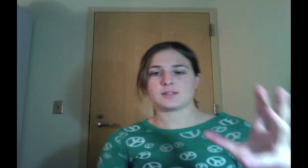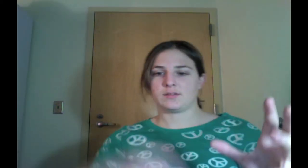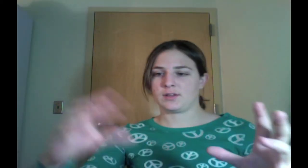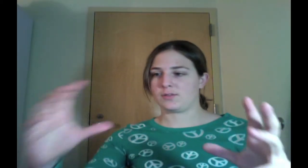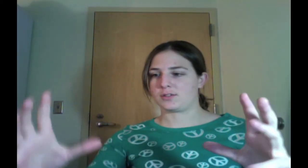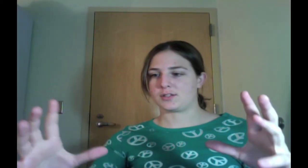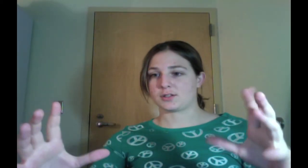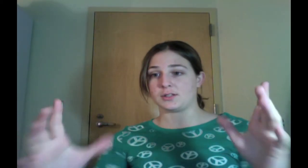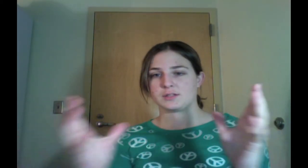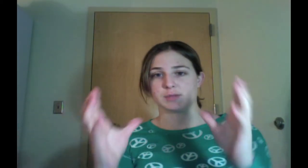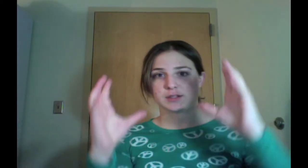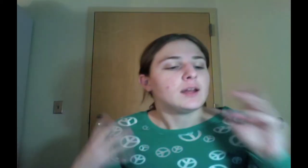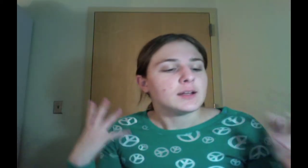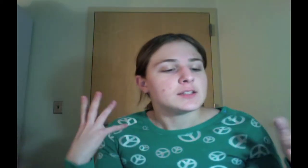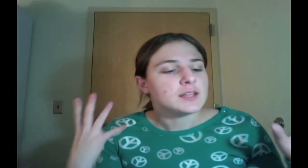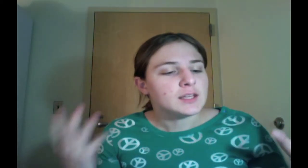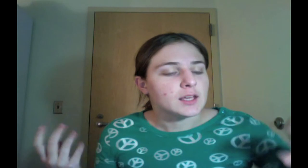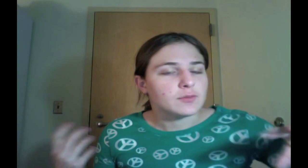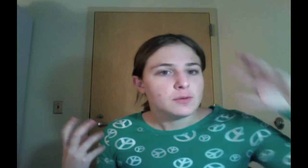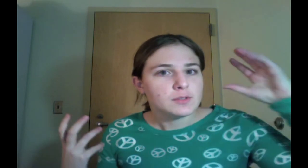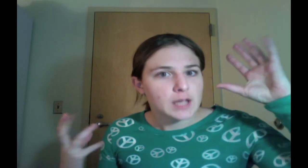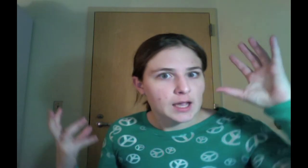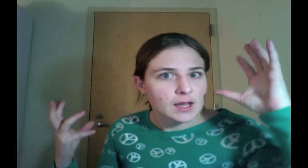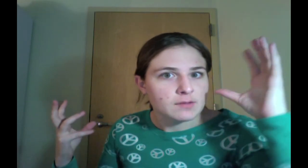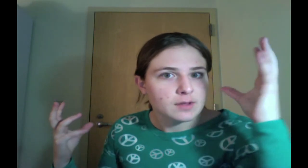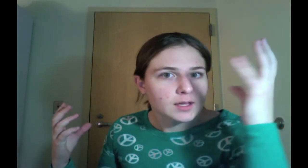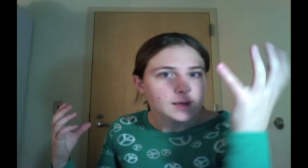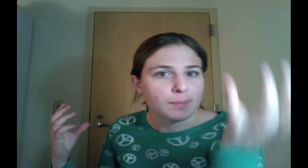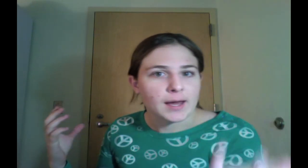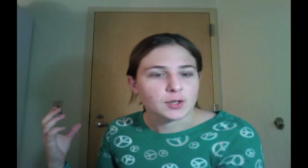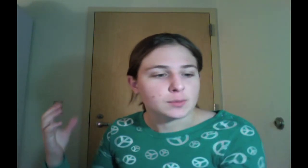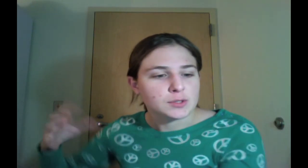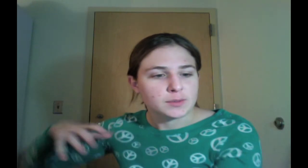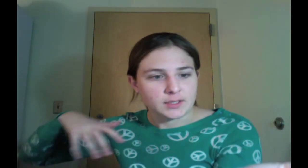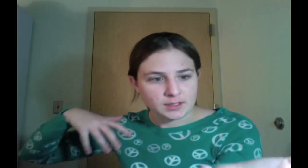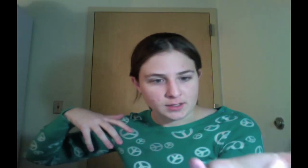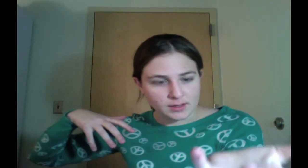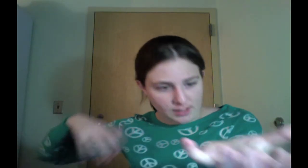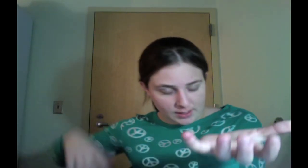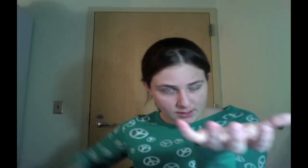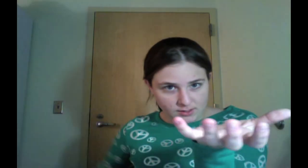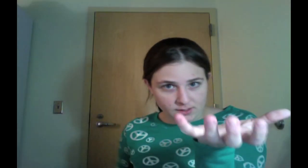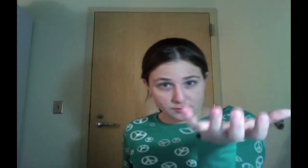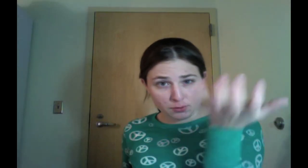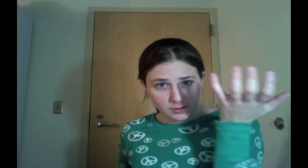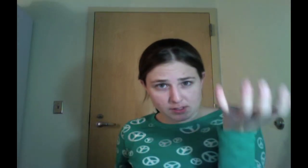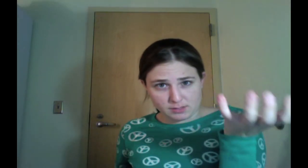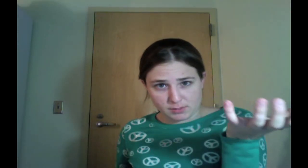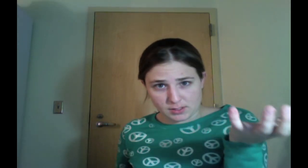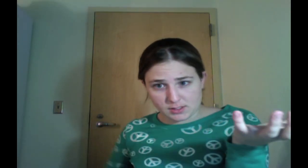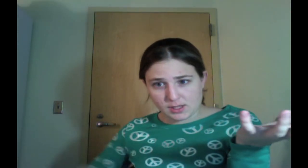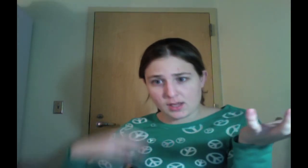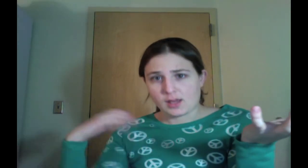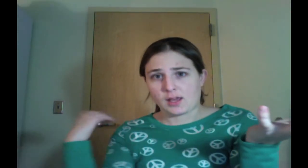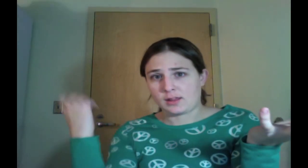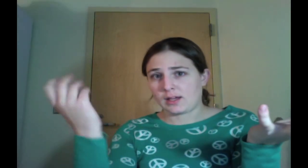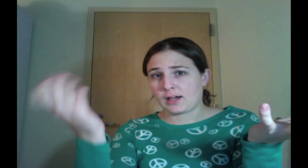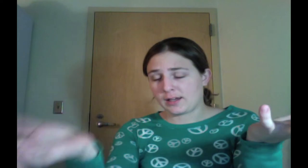versus Christmas, I got to thinking if we were to have a battle between the icon of Christmas and the icon